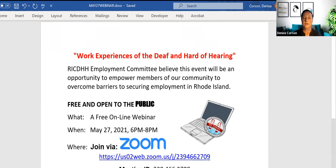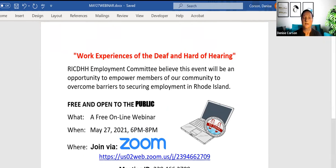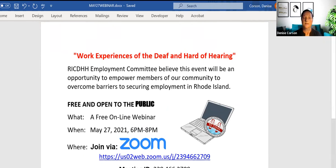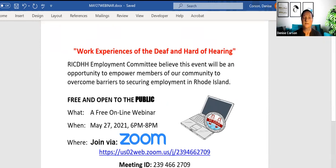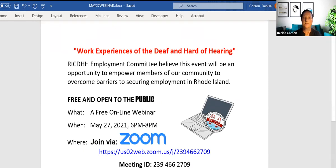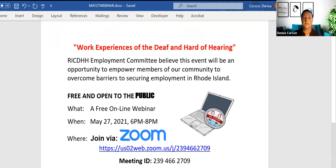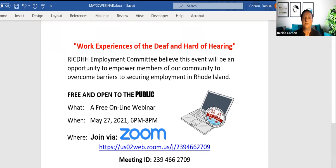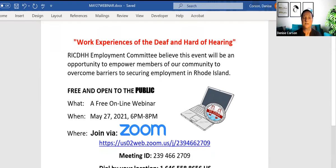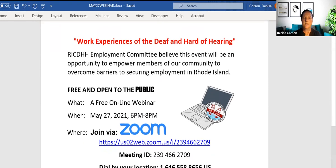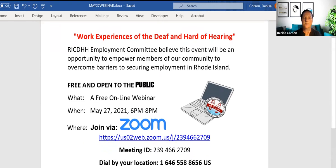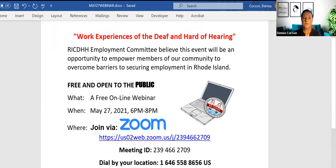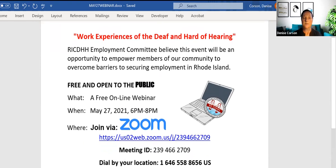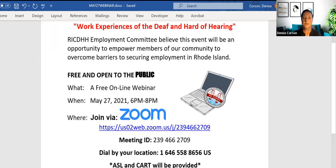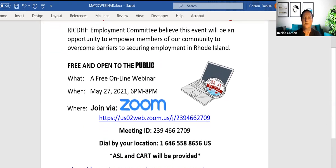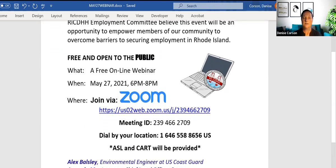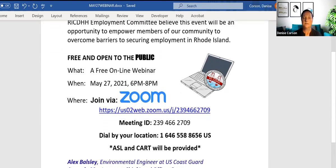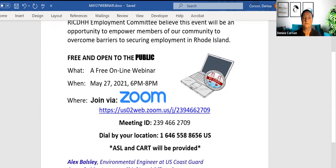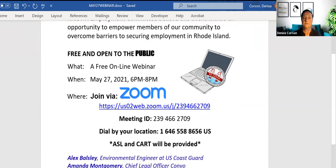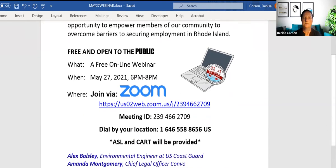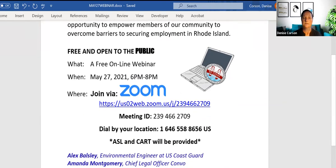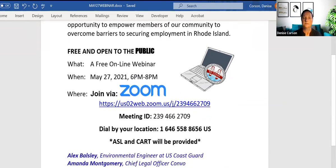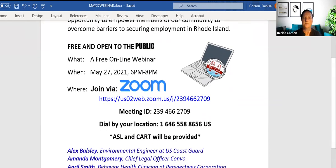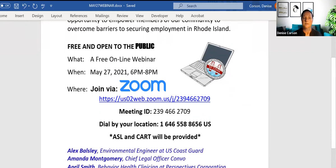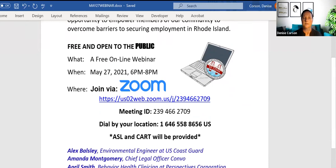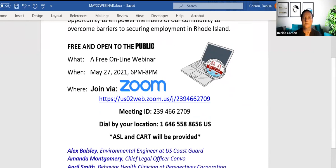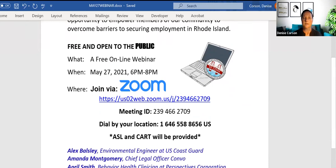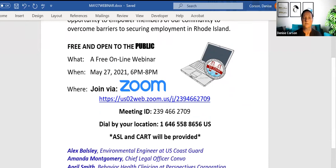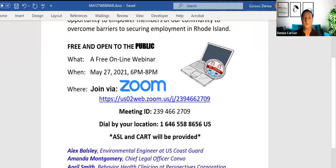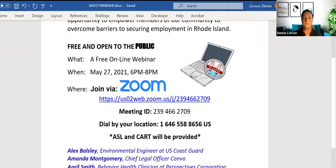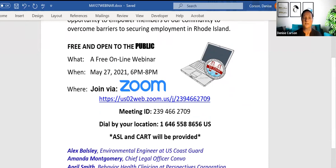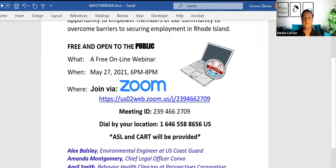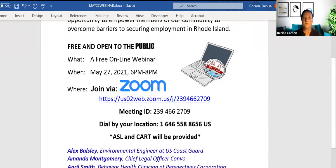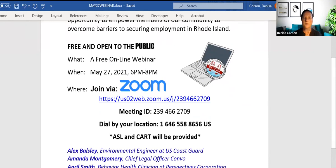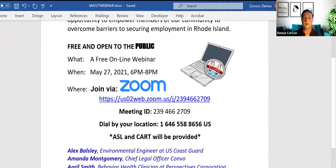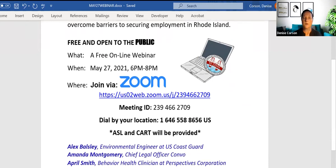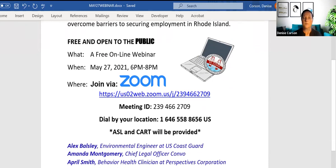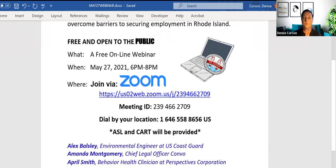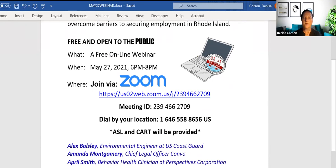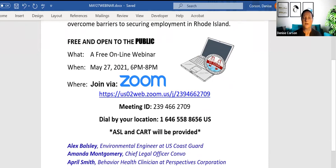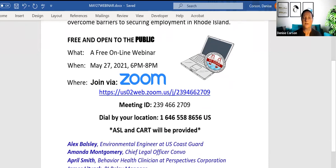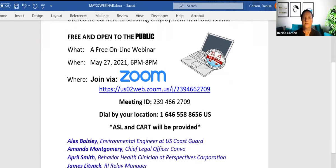And then the date and time of the meeting. And of course, ASL and CART will be provided.